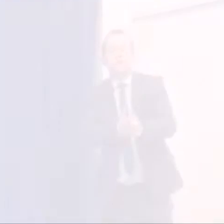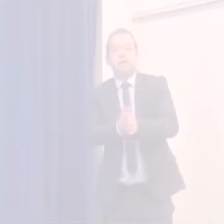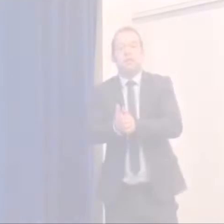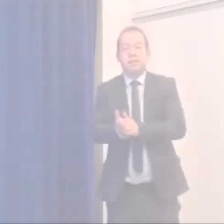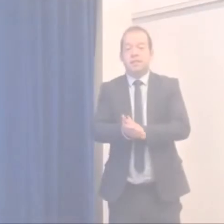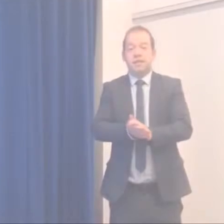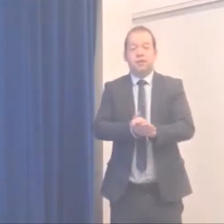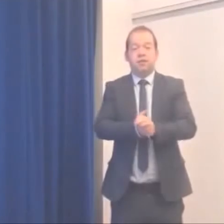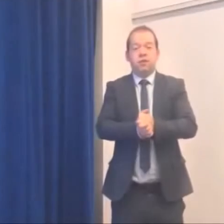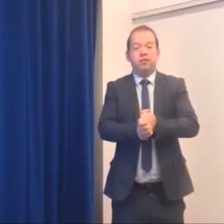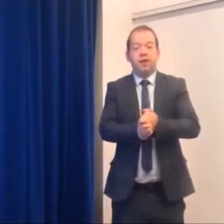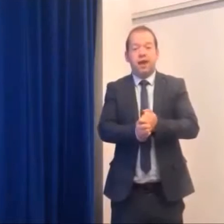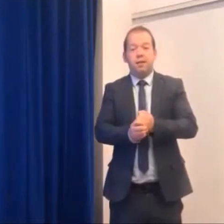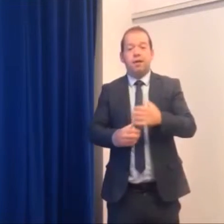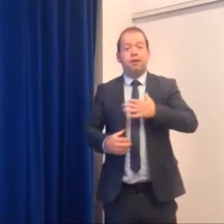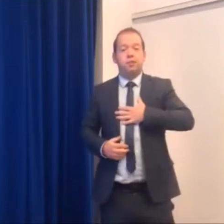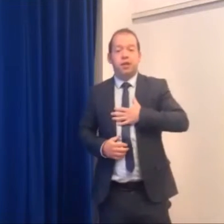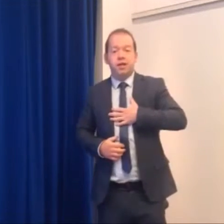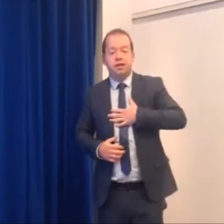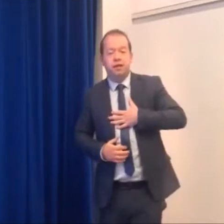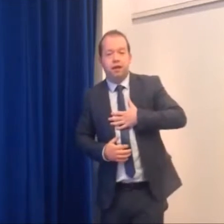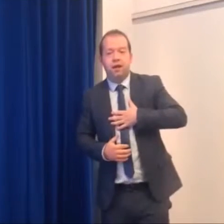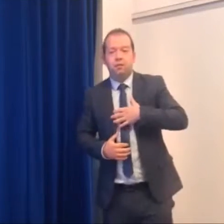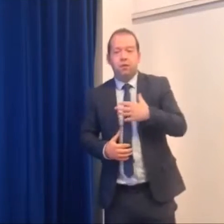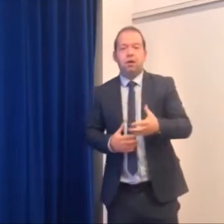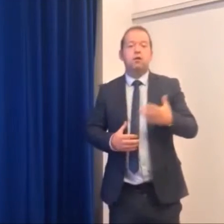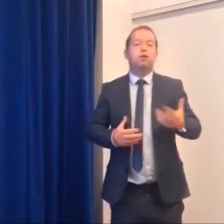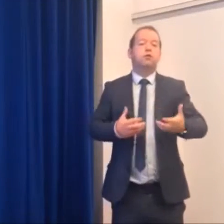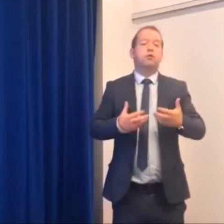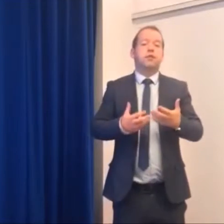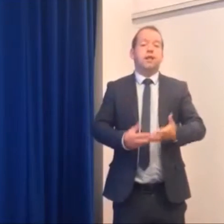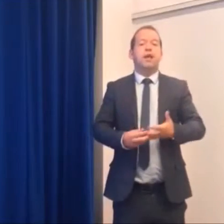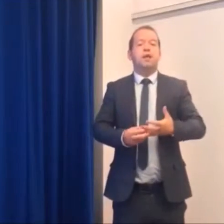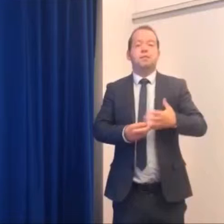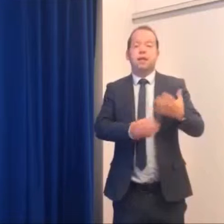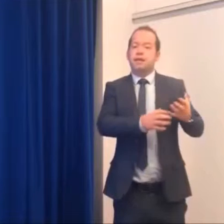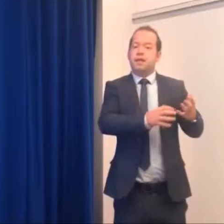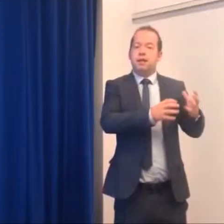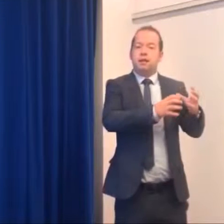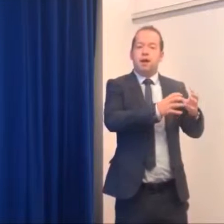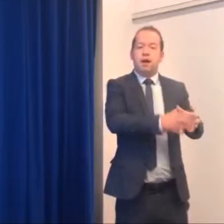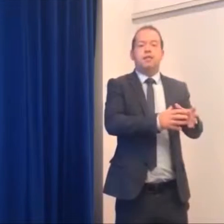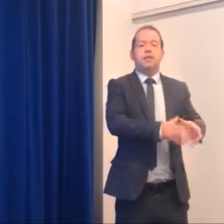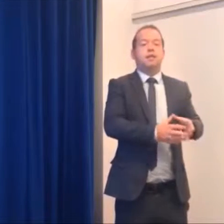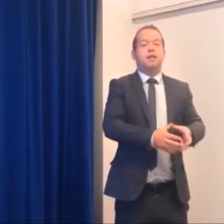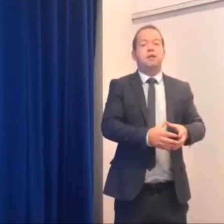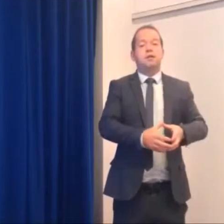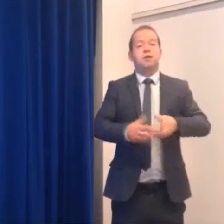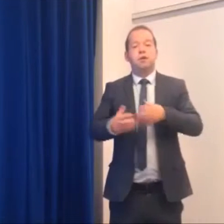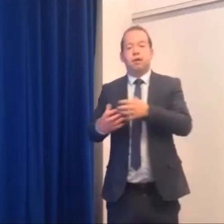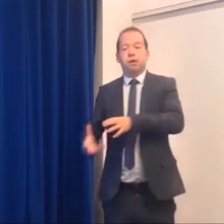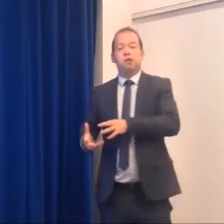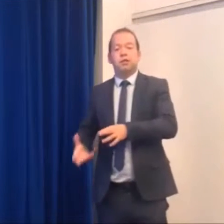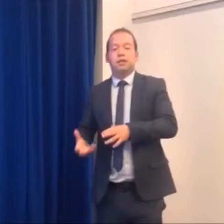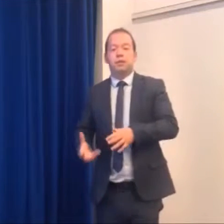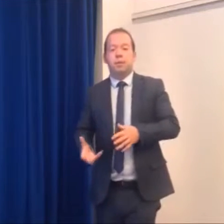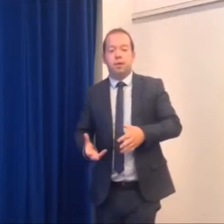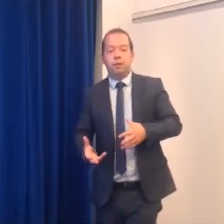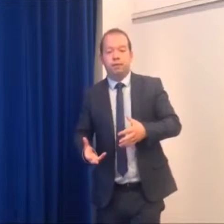COD Stage 3 and my name is Shane and what I'm going to go through today is maintaining a high sales standard by coaching a team of people.